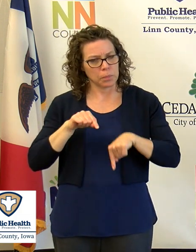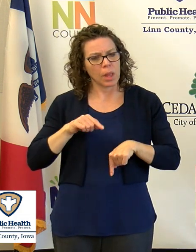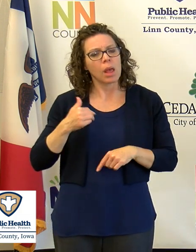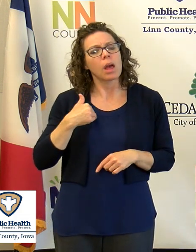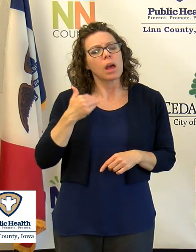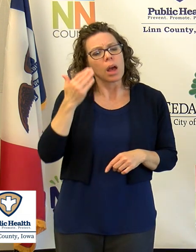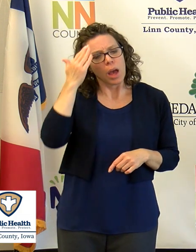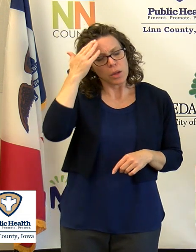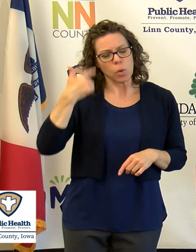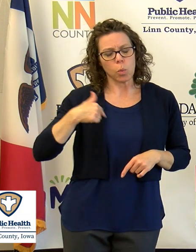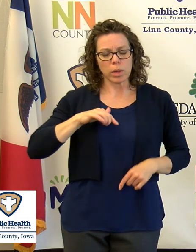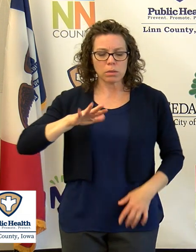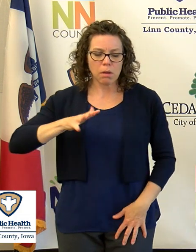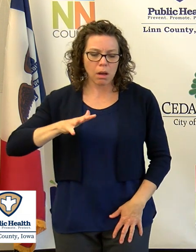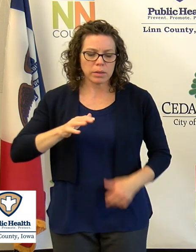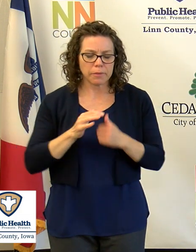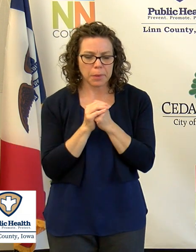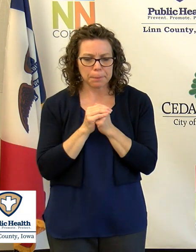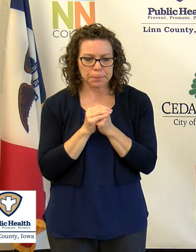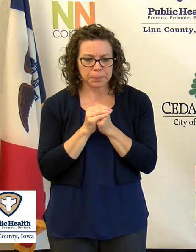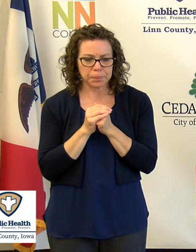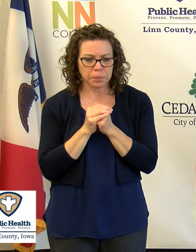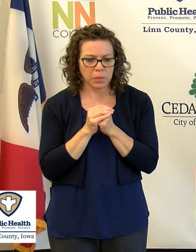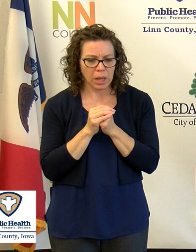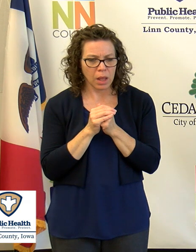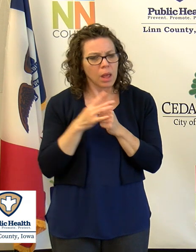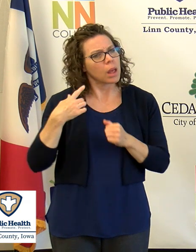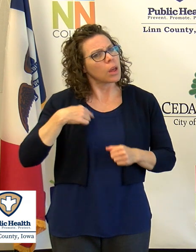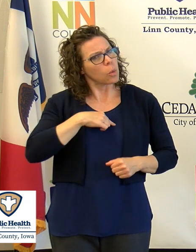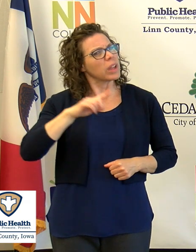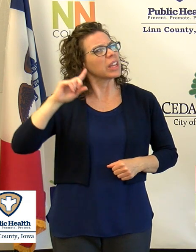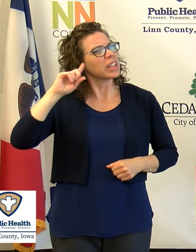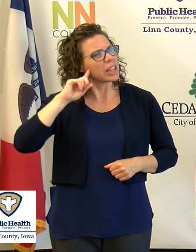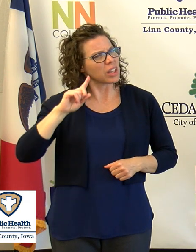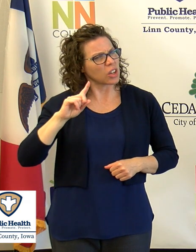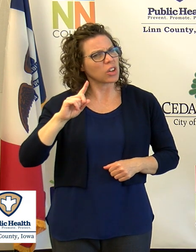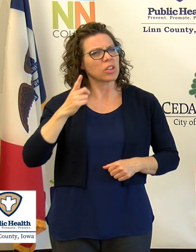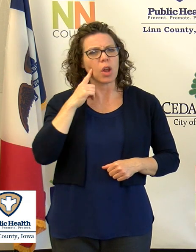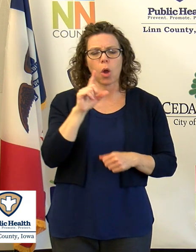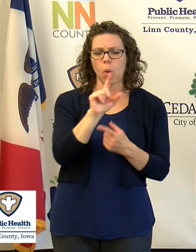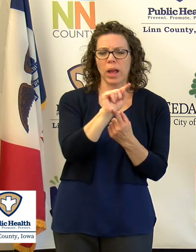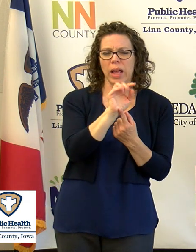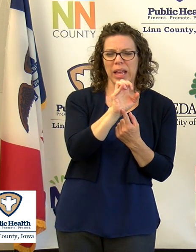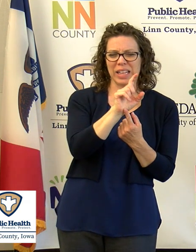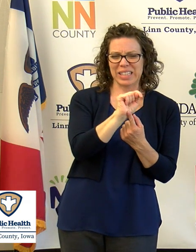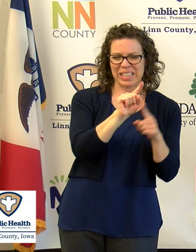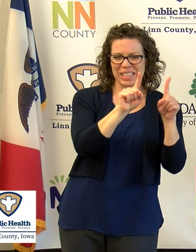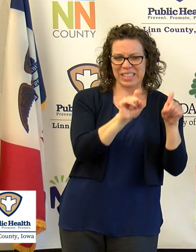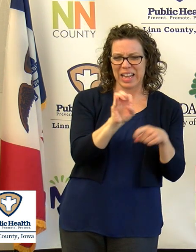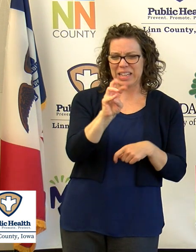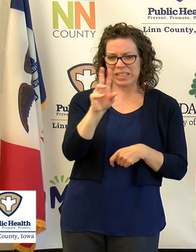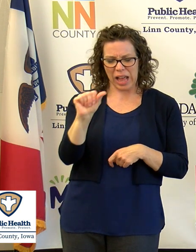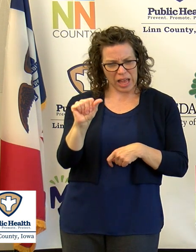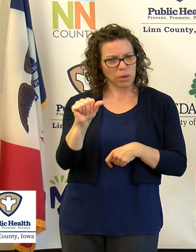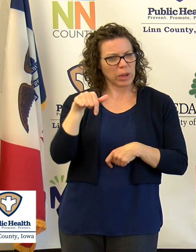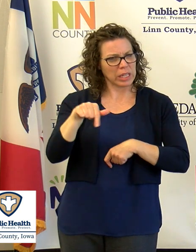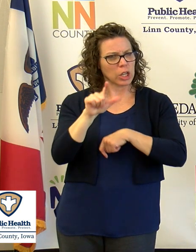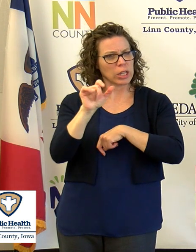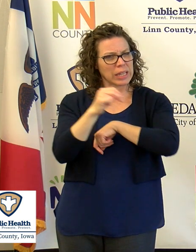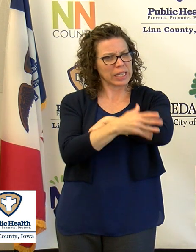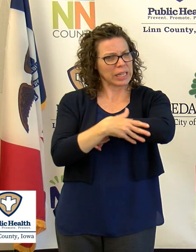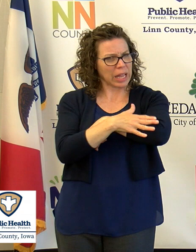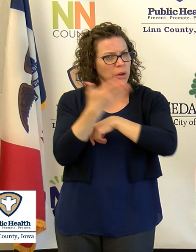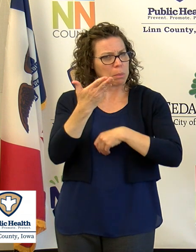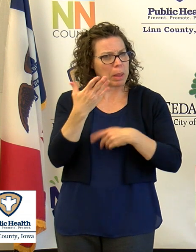of, we're saying that there's been talk of the Test Iowa site in Linn County, possibly coming